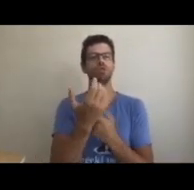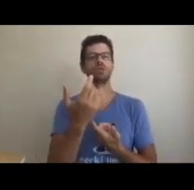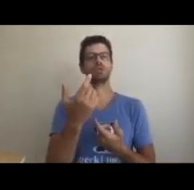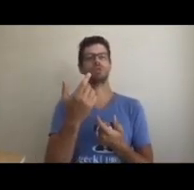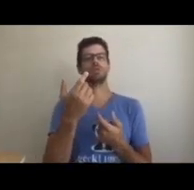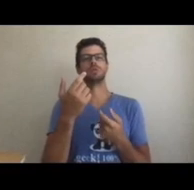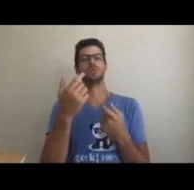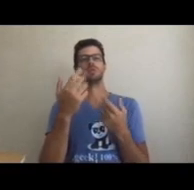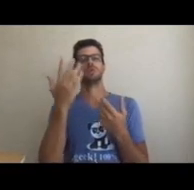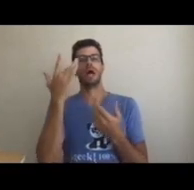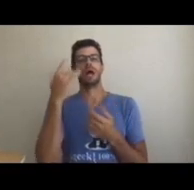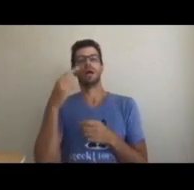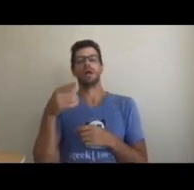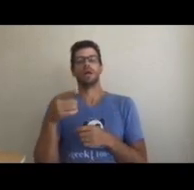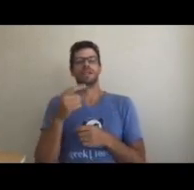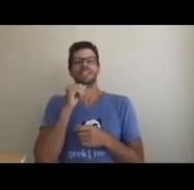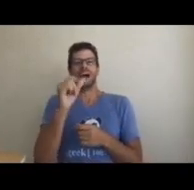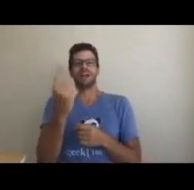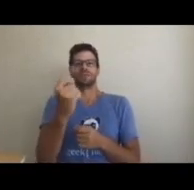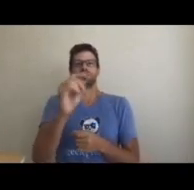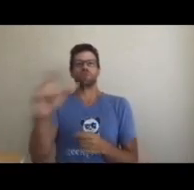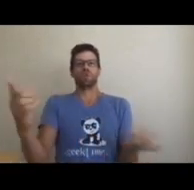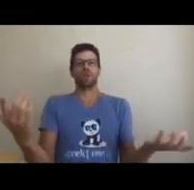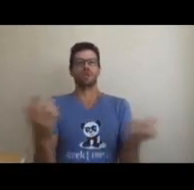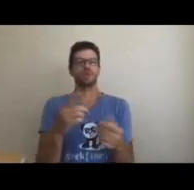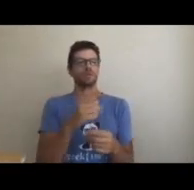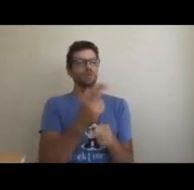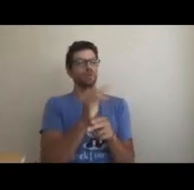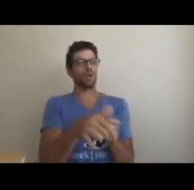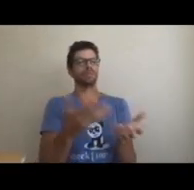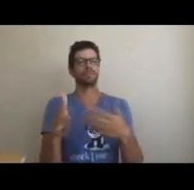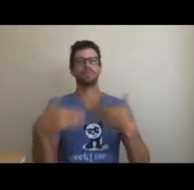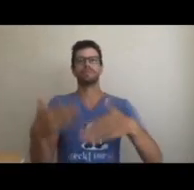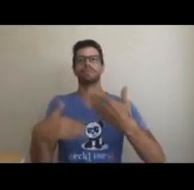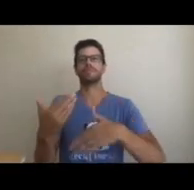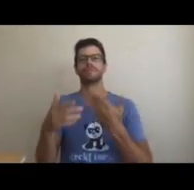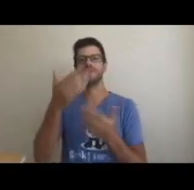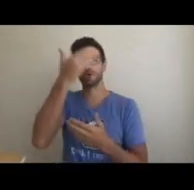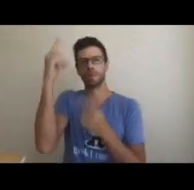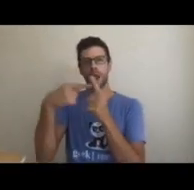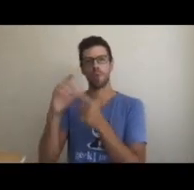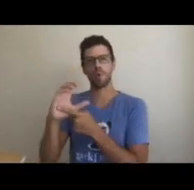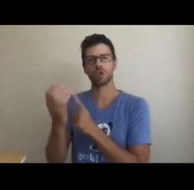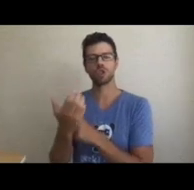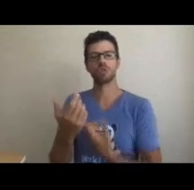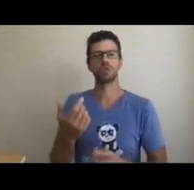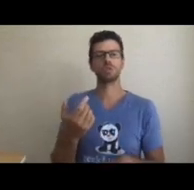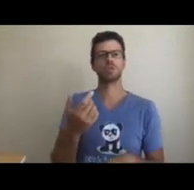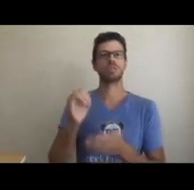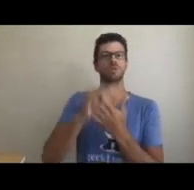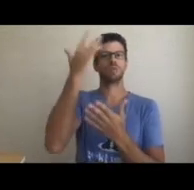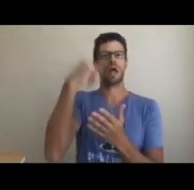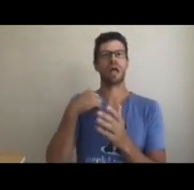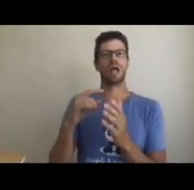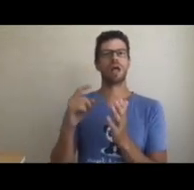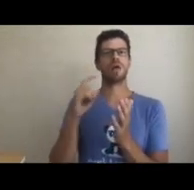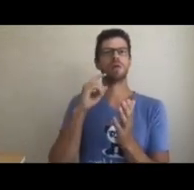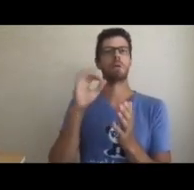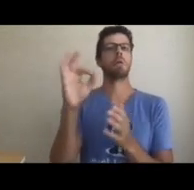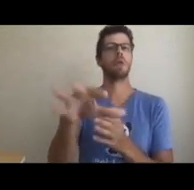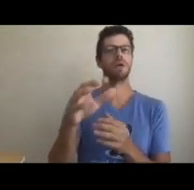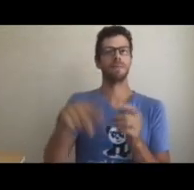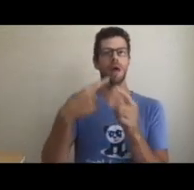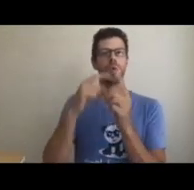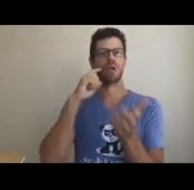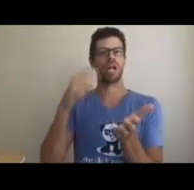DevOps SDLC includes a cultural approach. It's no longer just a tool that doesn't account for cultural values.